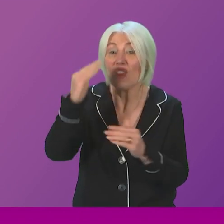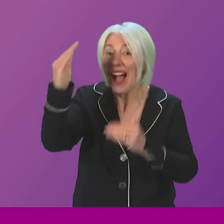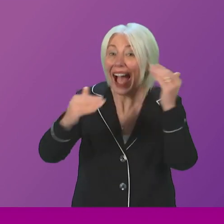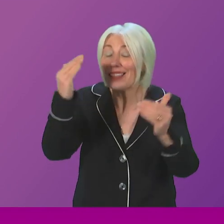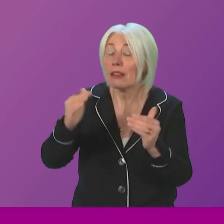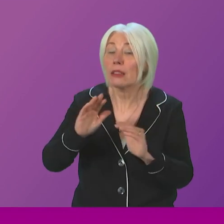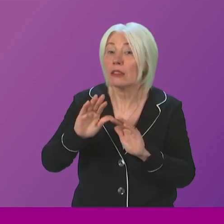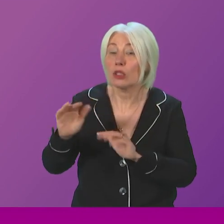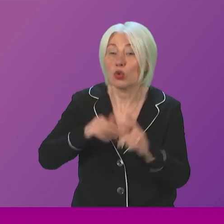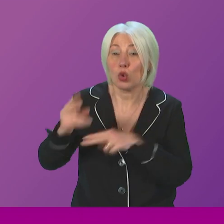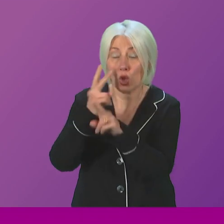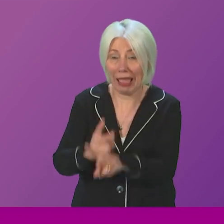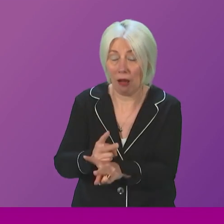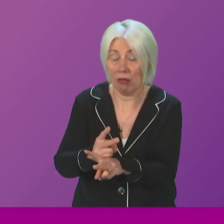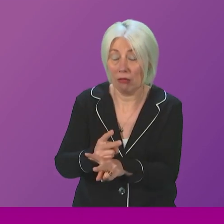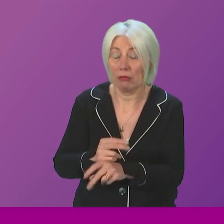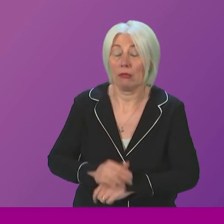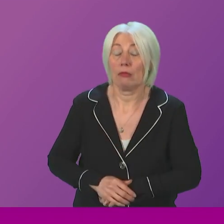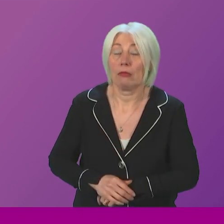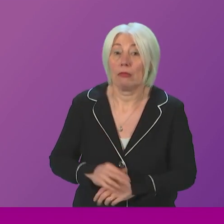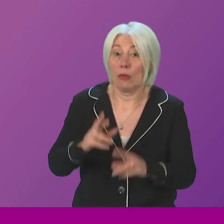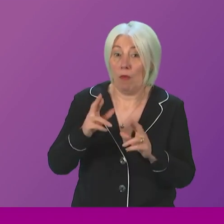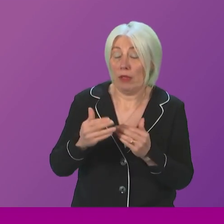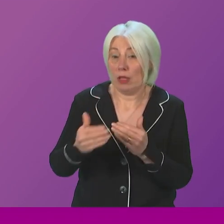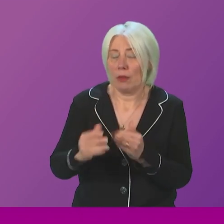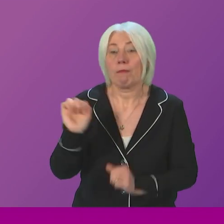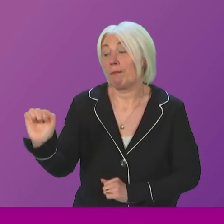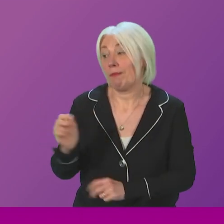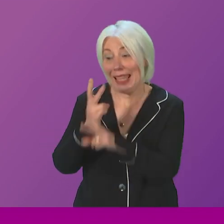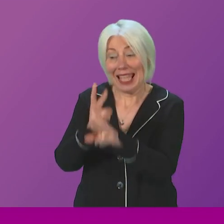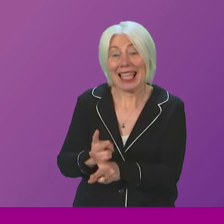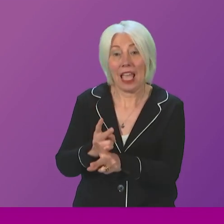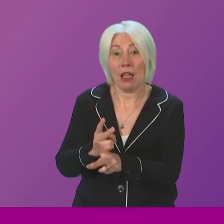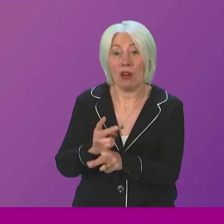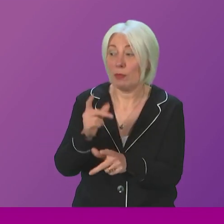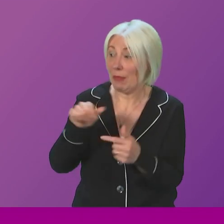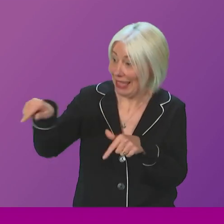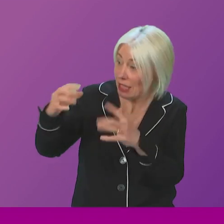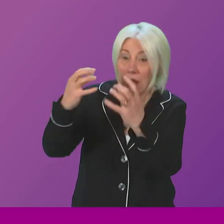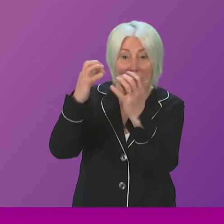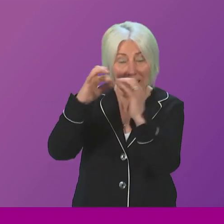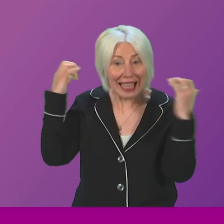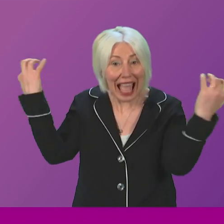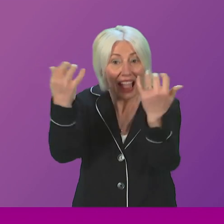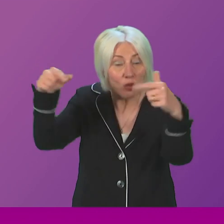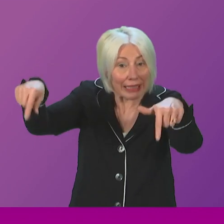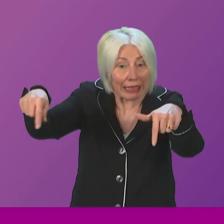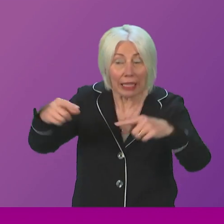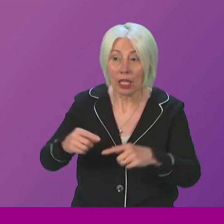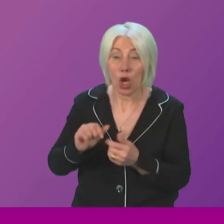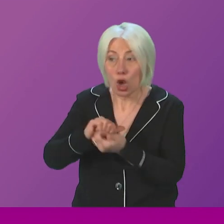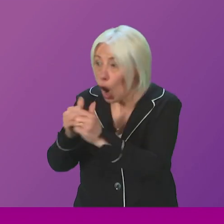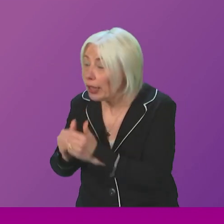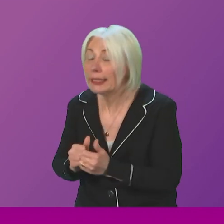direct care. Monica Lynn. Lynn. Carers in the gallery, their colleagues and the people they care for